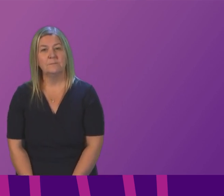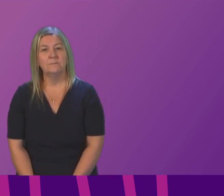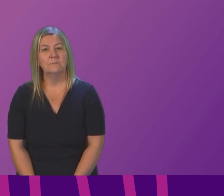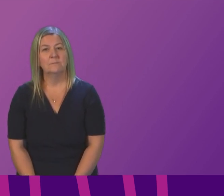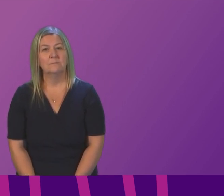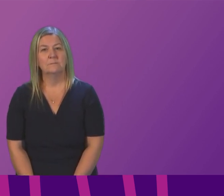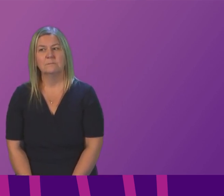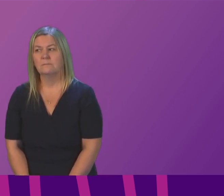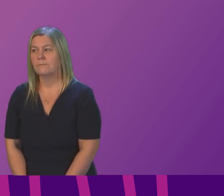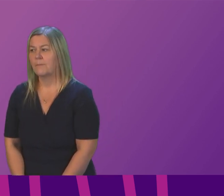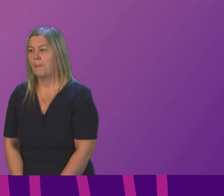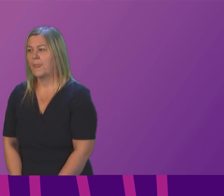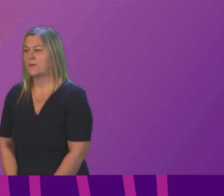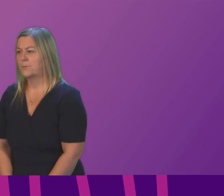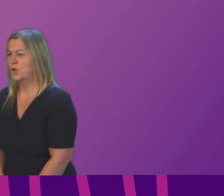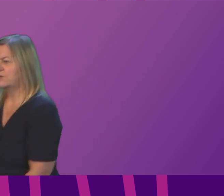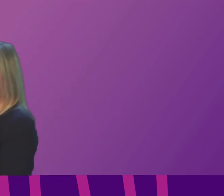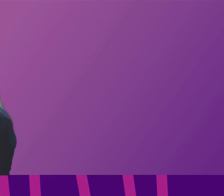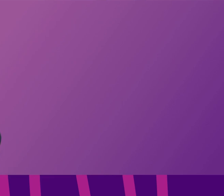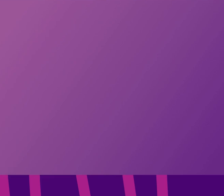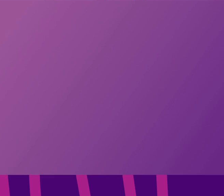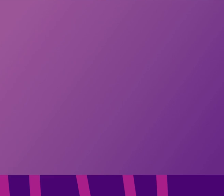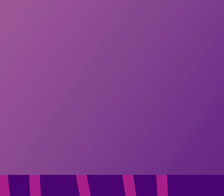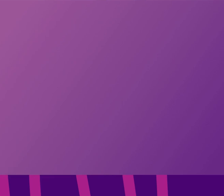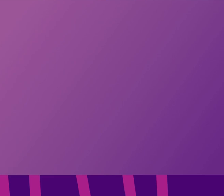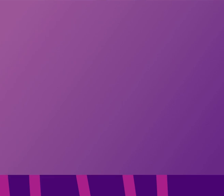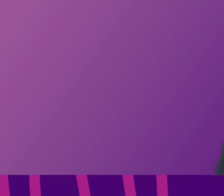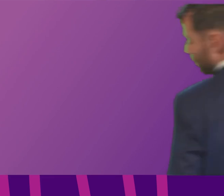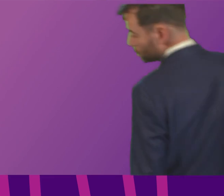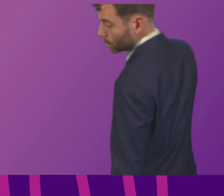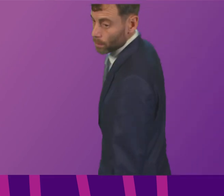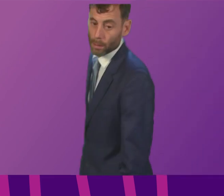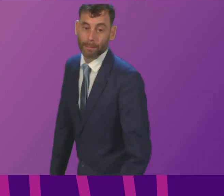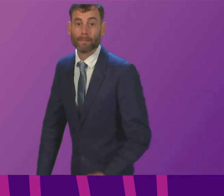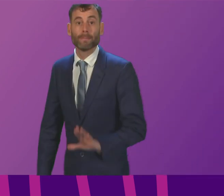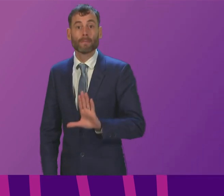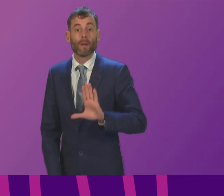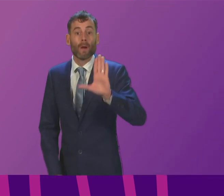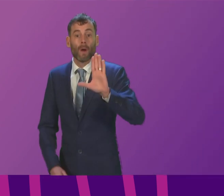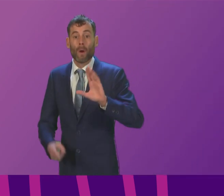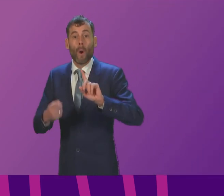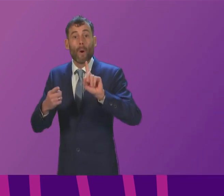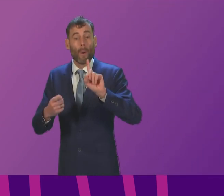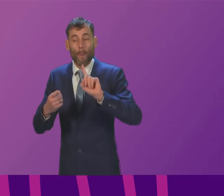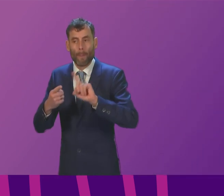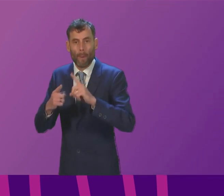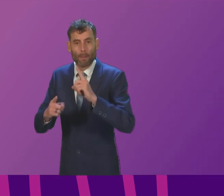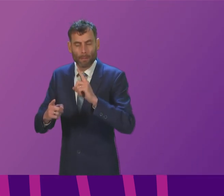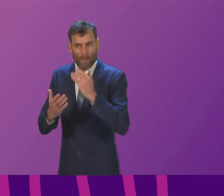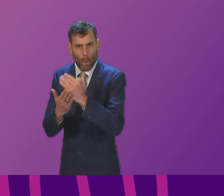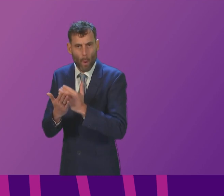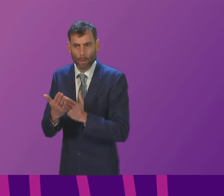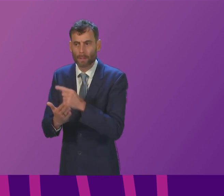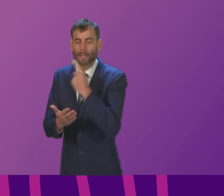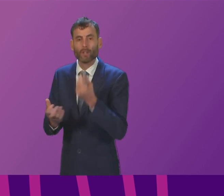point of order Paul Sweeney on a point of order it was mentioned by the First Minister that strike